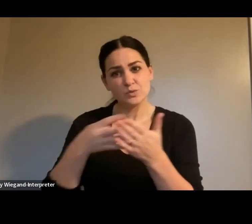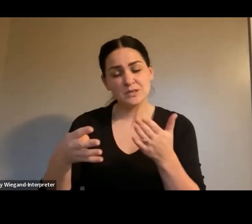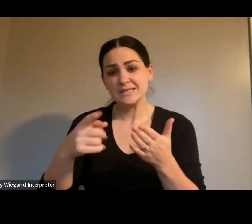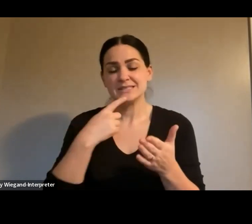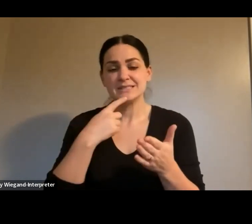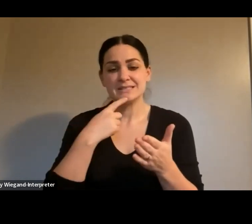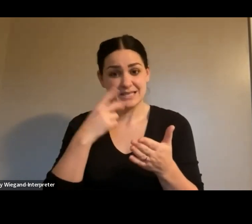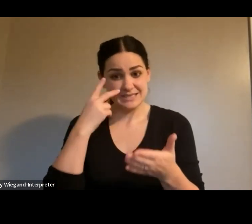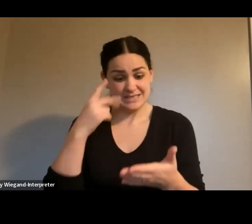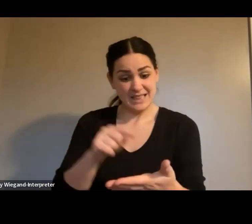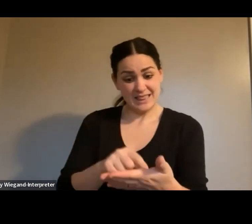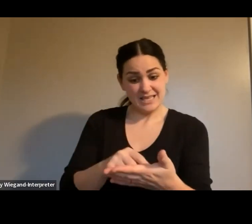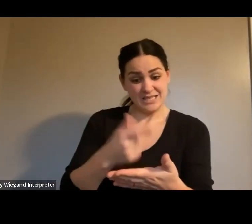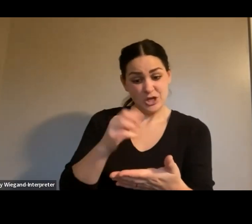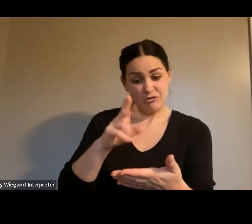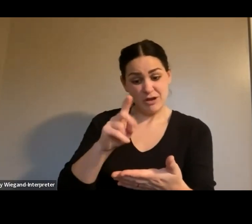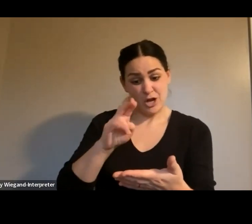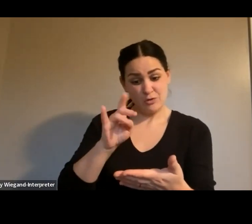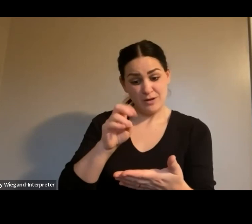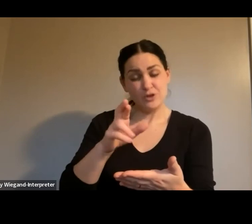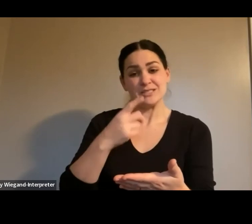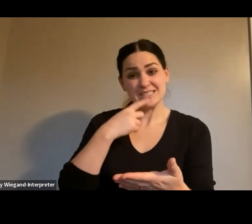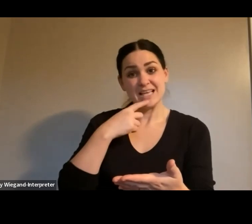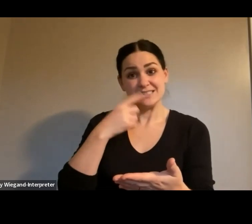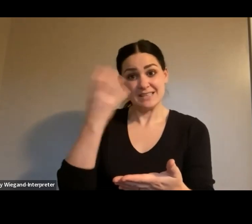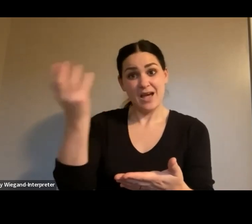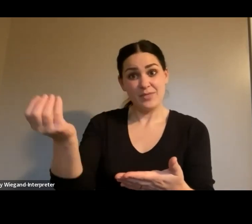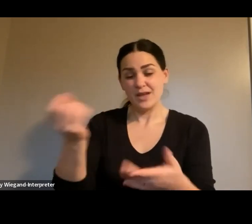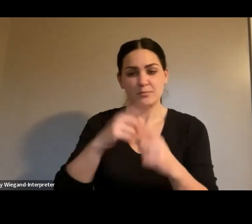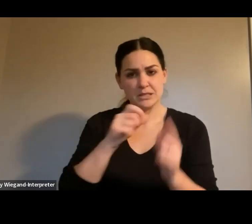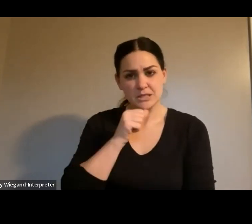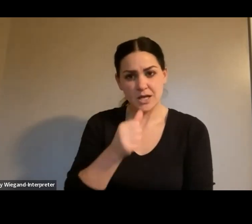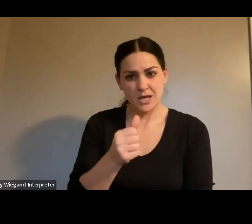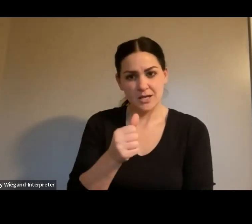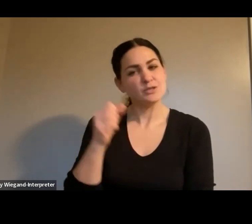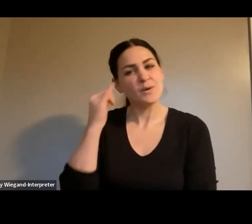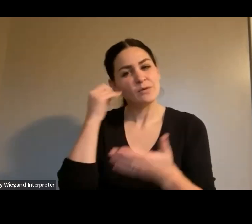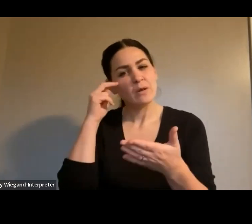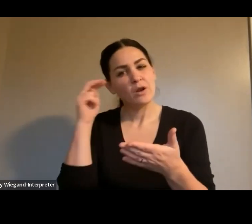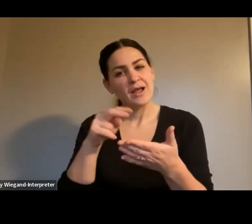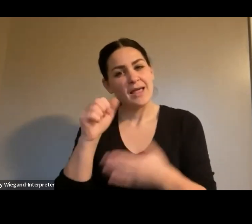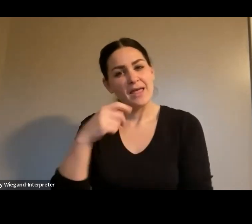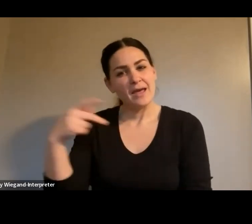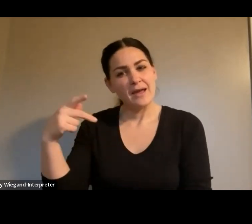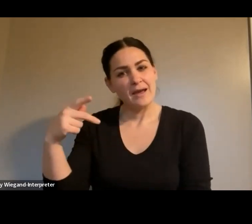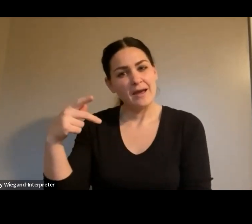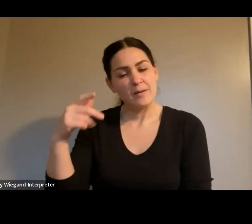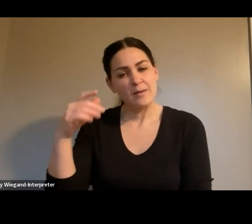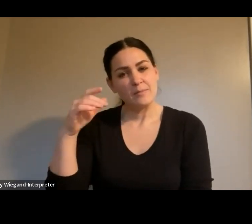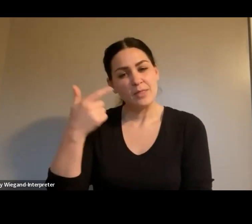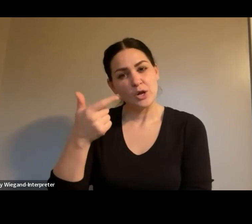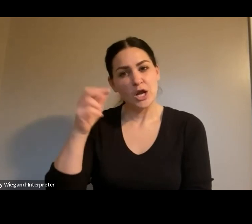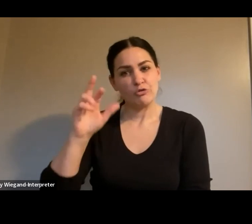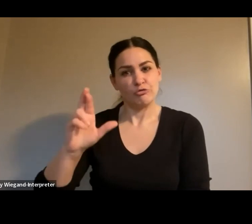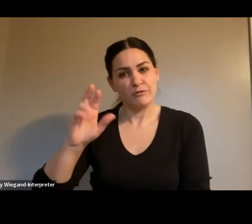this Grand River bus says that it's out there, but it's actually not. So if you look on the app, that Grand River bus says it